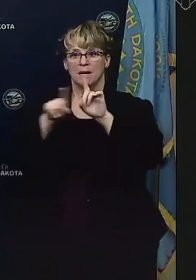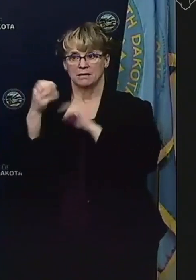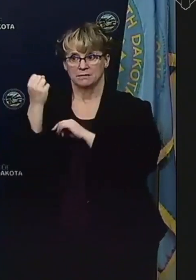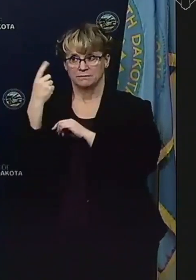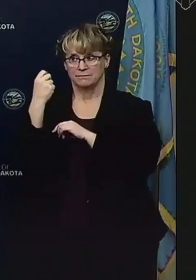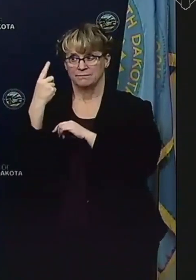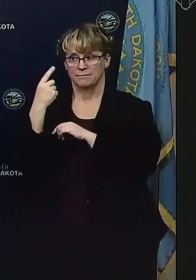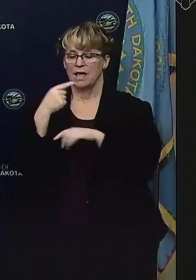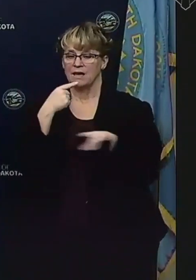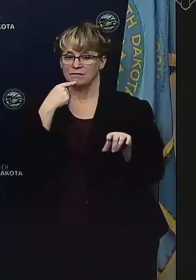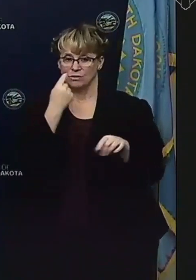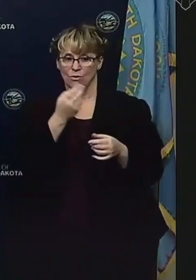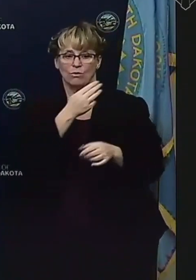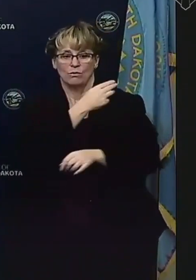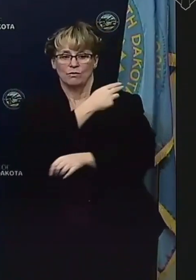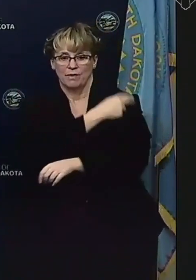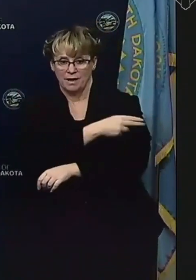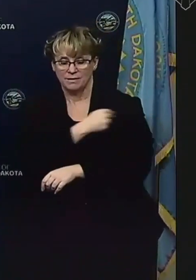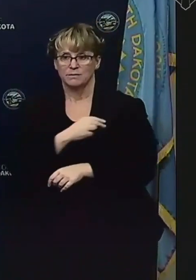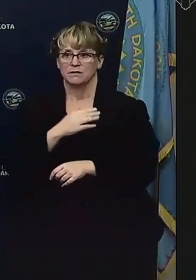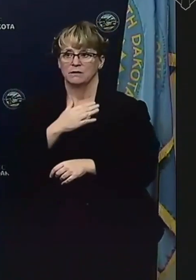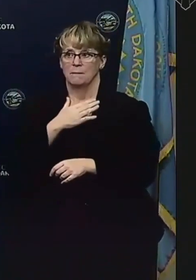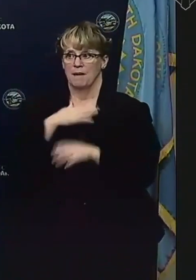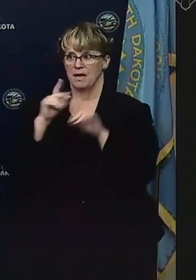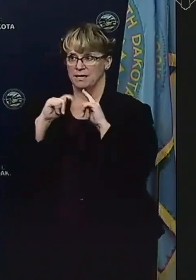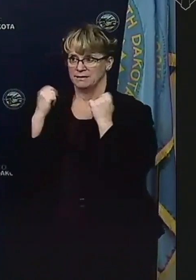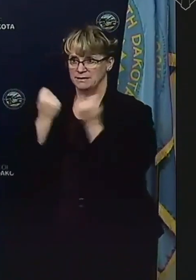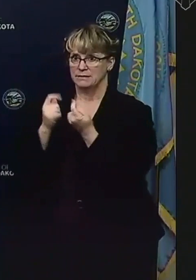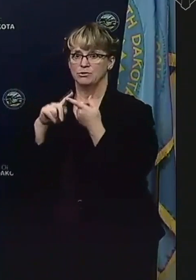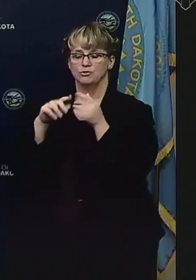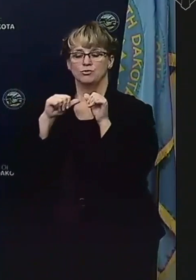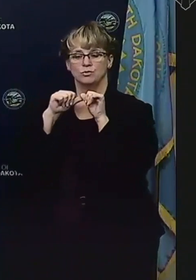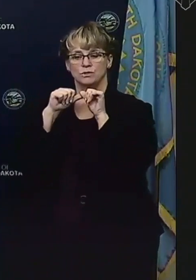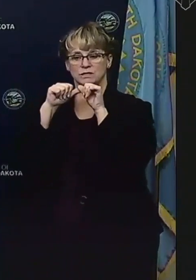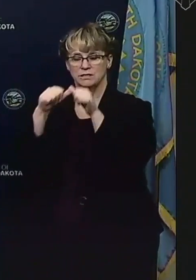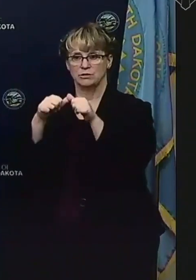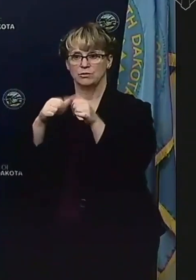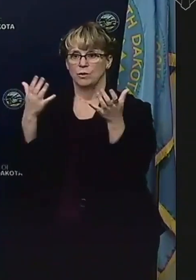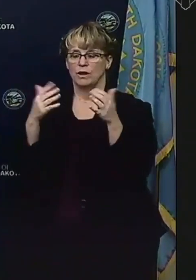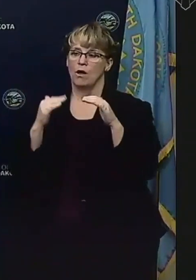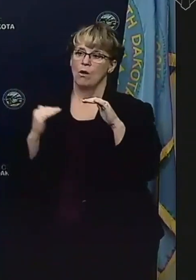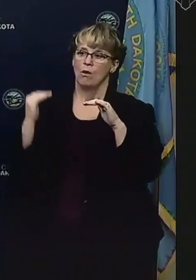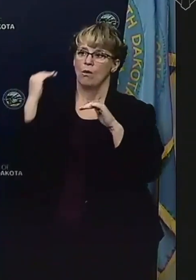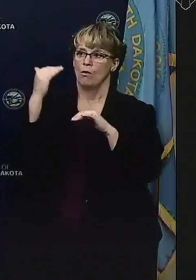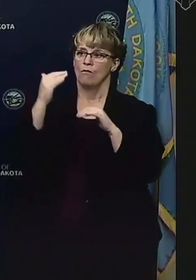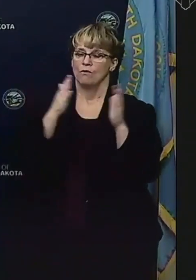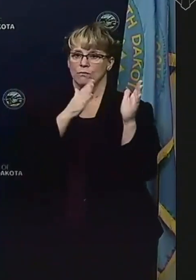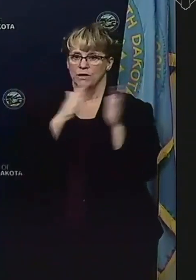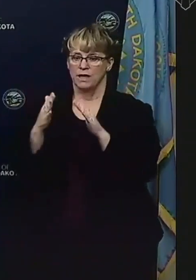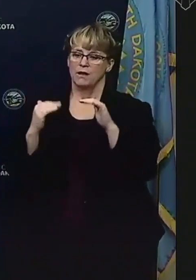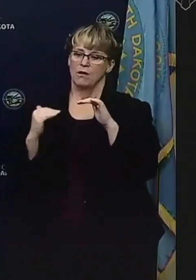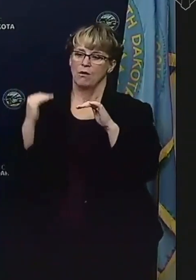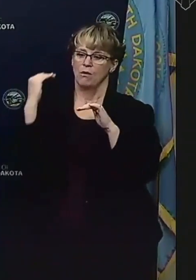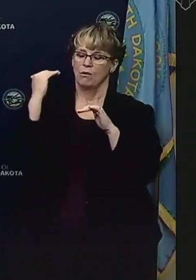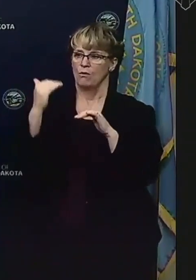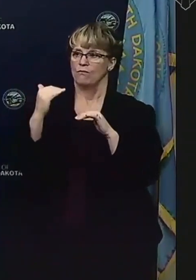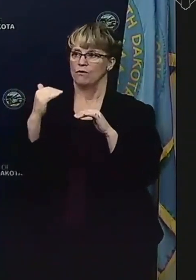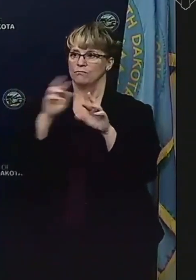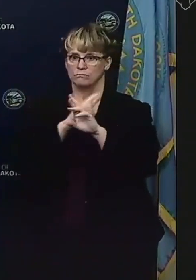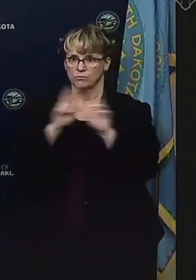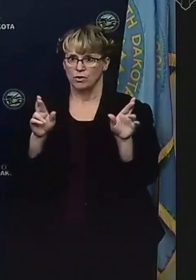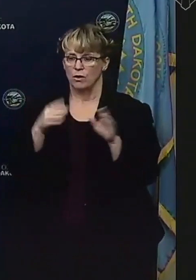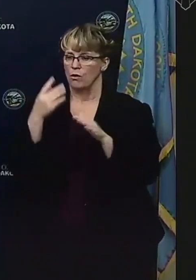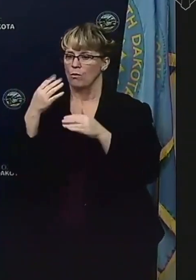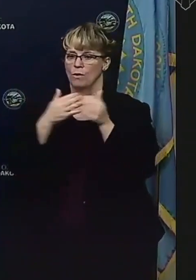directed them and us and my team to continue to overplan and overprepare so that we can take whatever